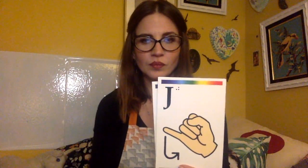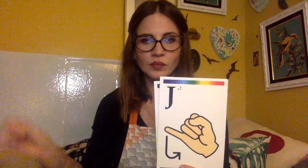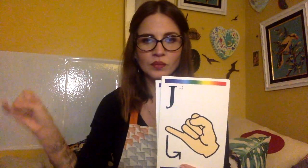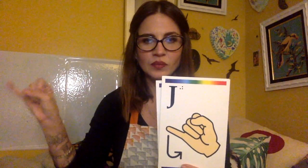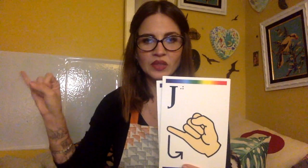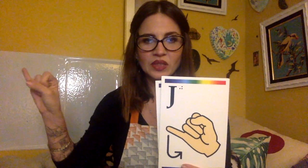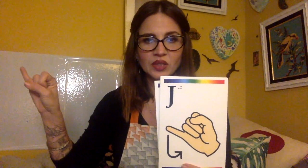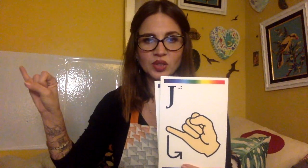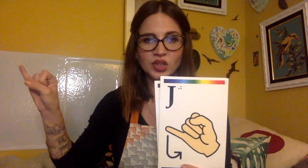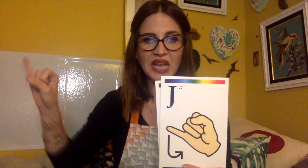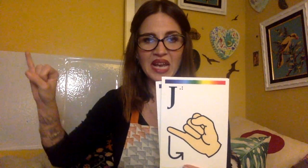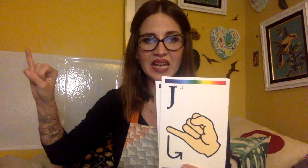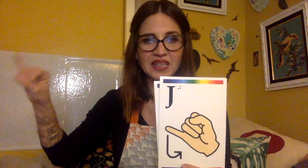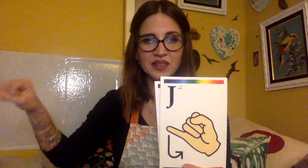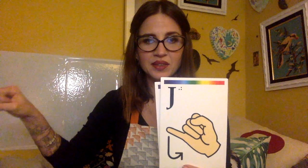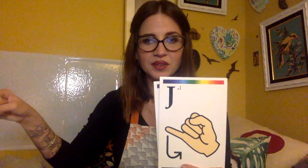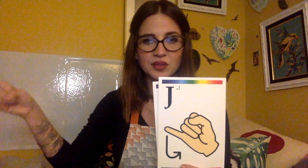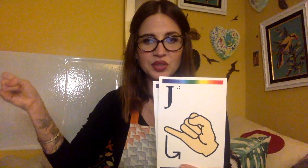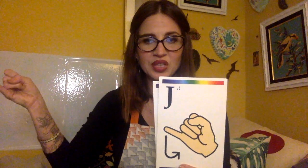J, J.